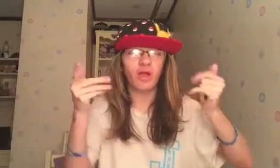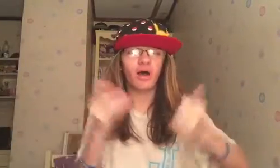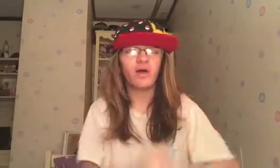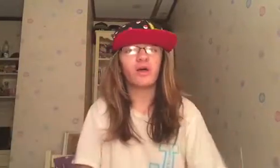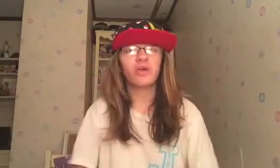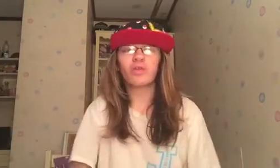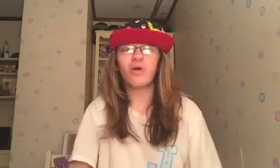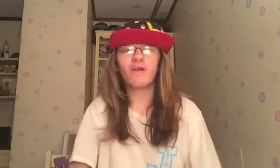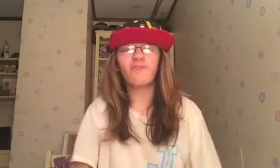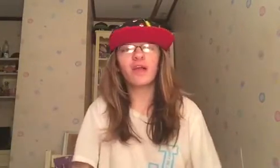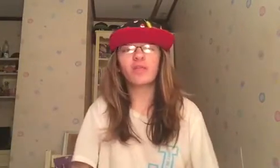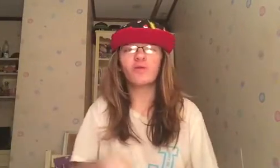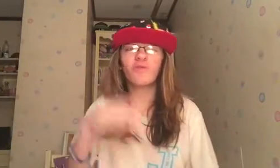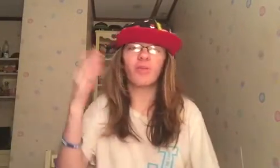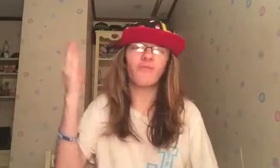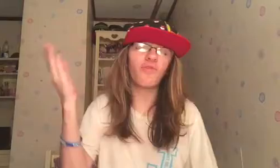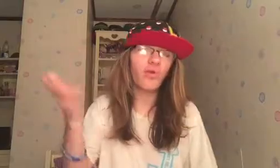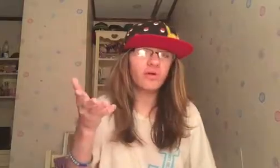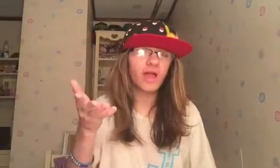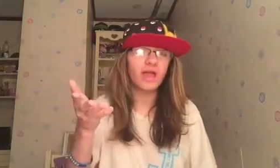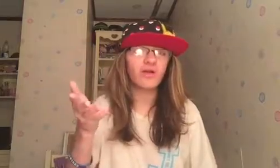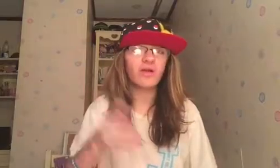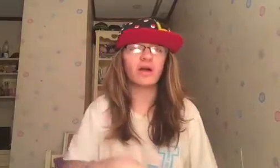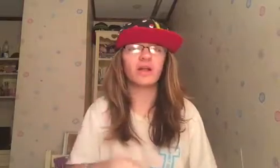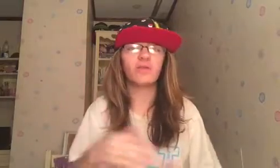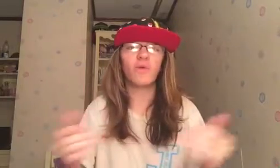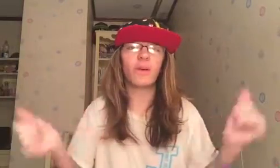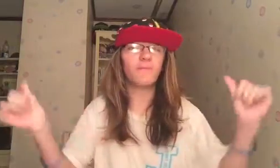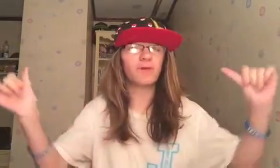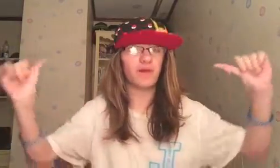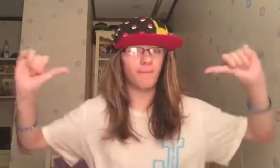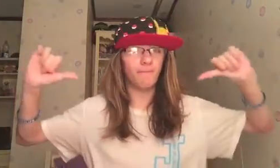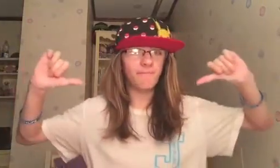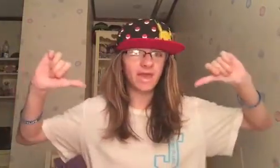So, if you guys are from the Florida area. And, you want to meet me.